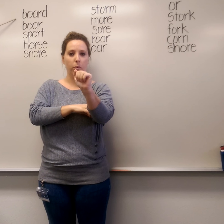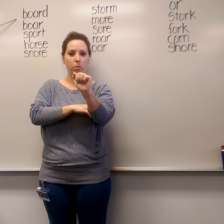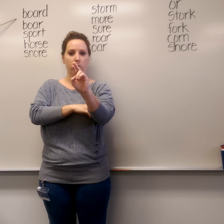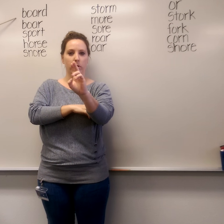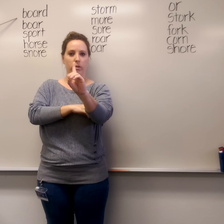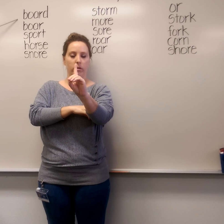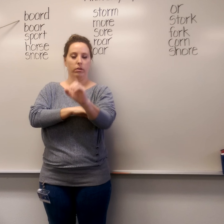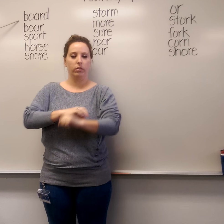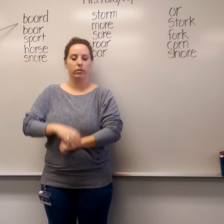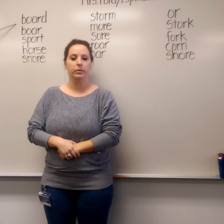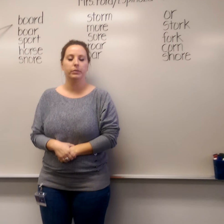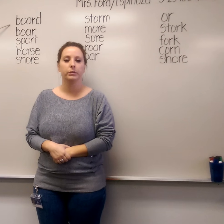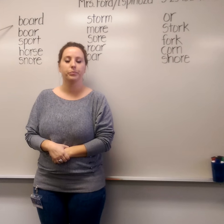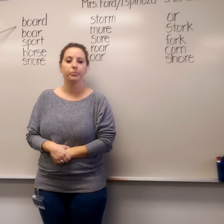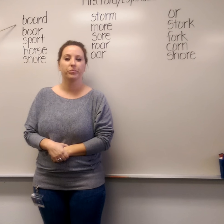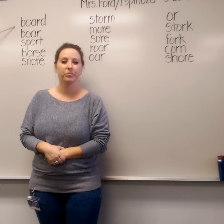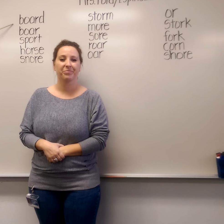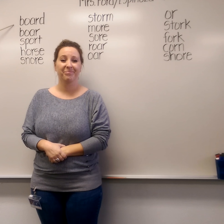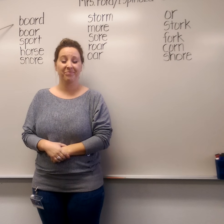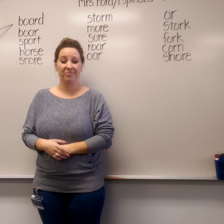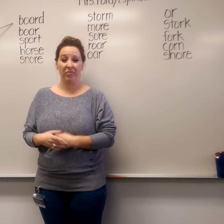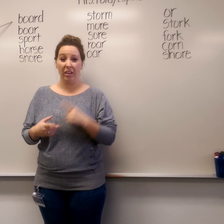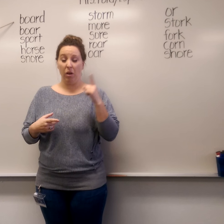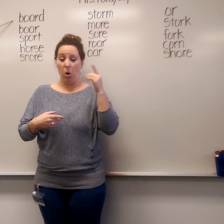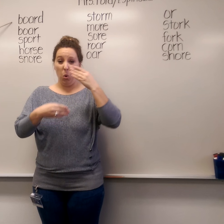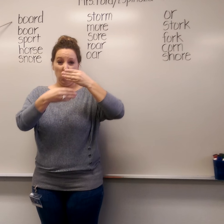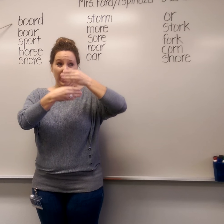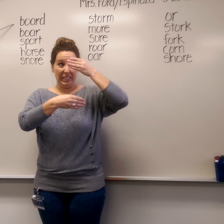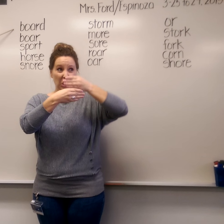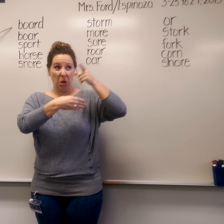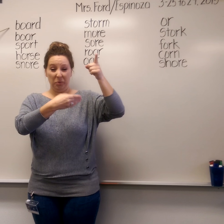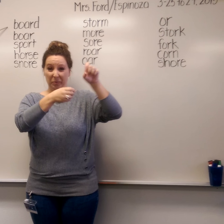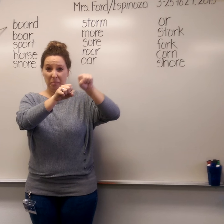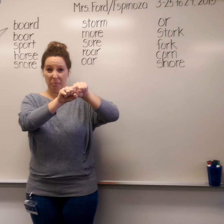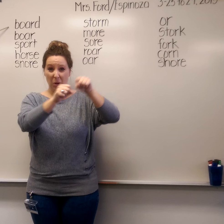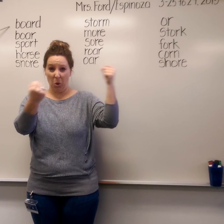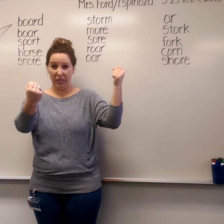The window is broken. Please use a wooden board to cover it.